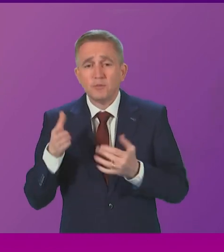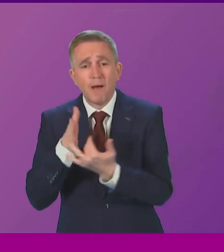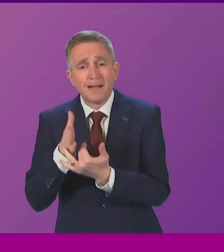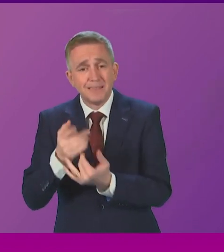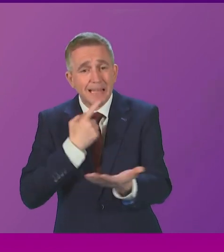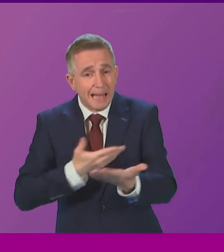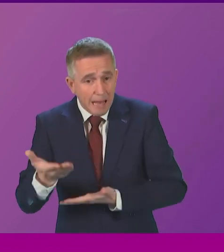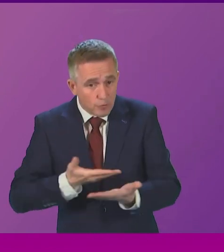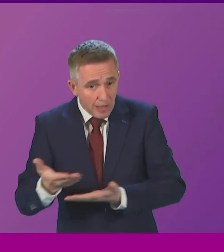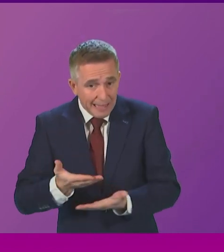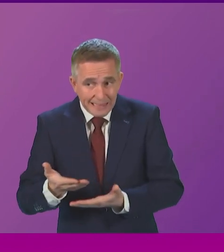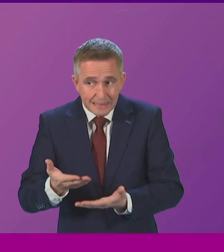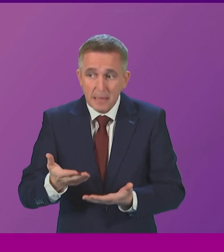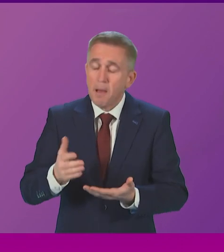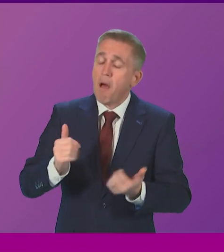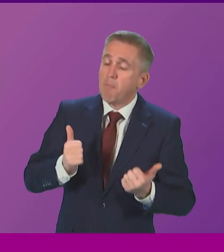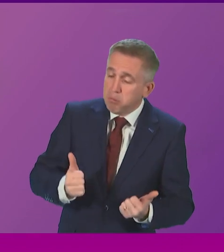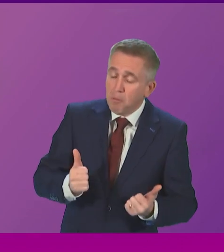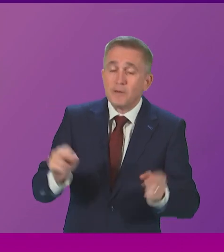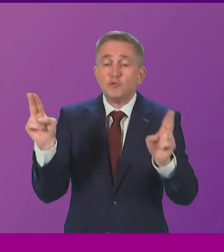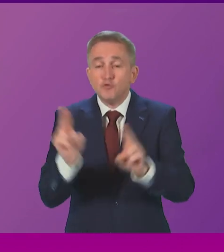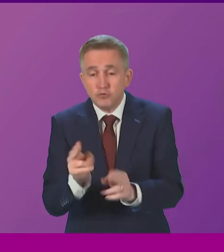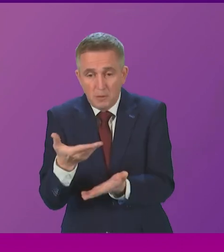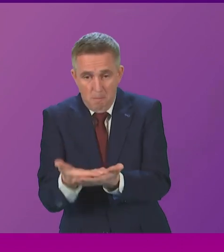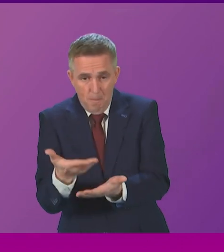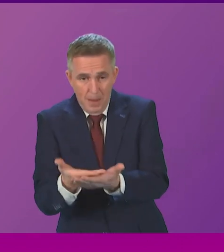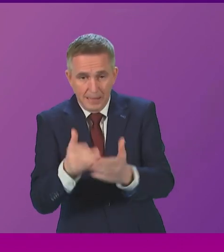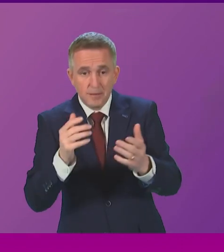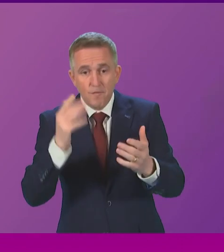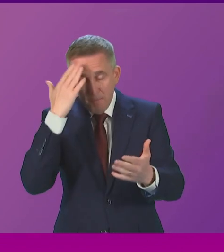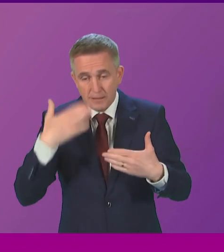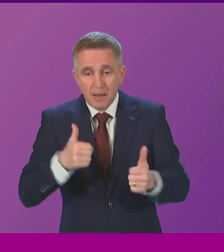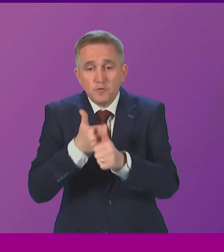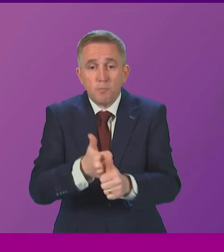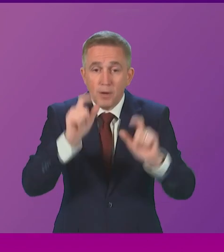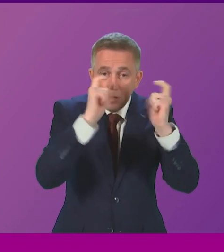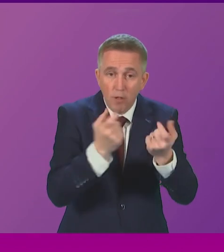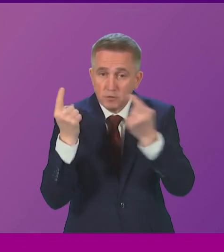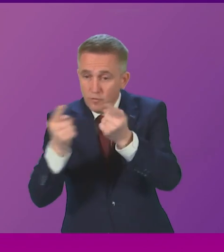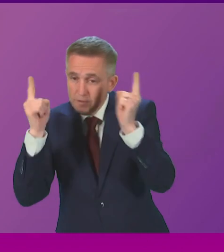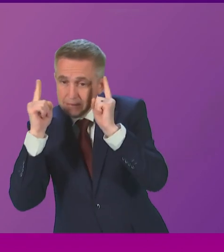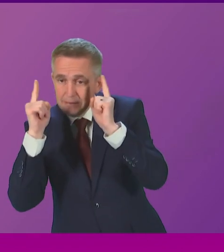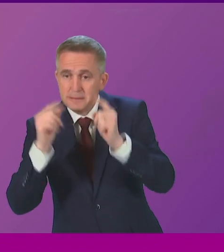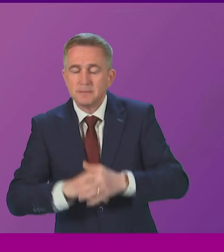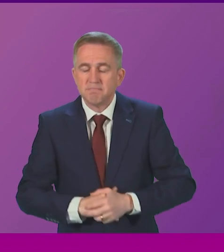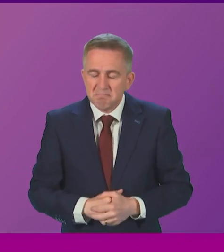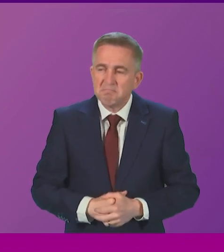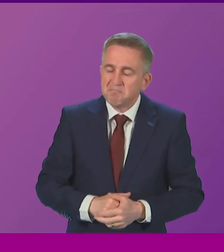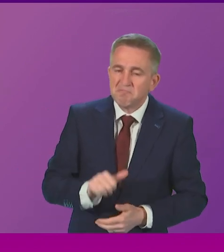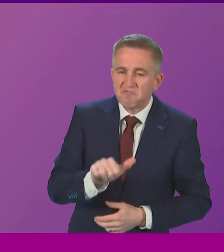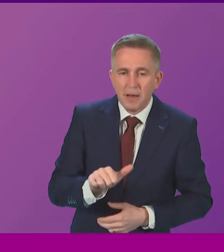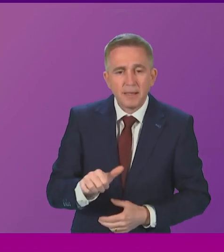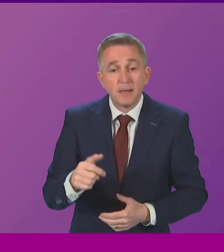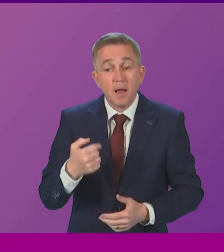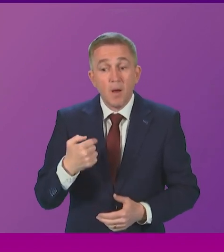which should hopefully in turn reduce the demand for college and university mental health support services? Minister. Well, this is a fair reminder that we have a duty